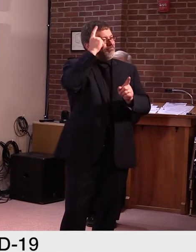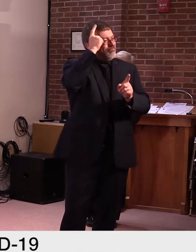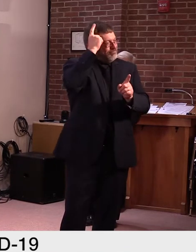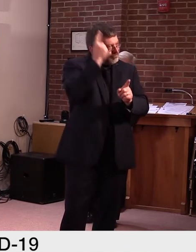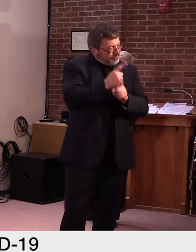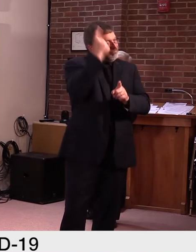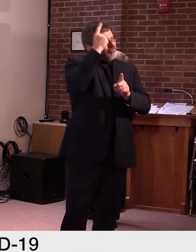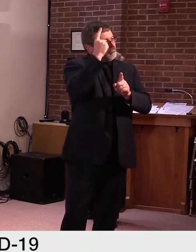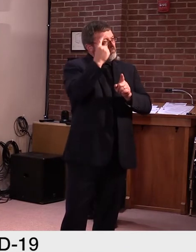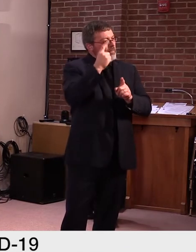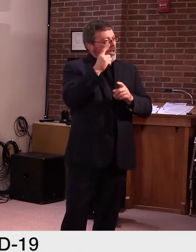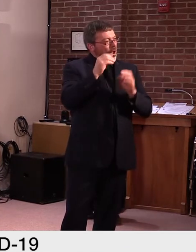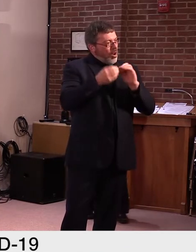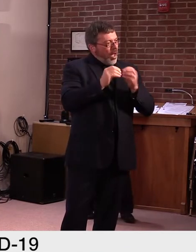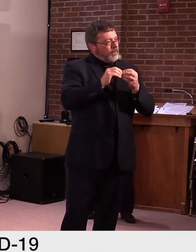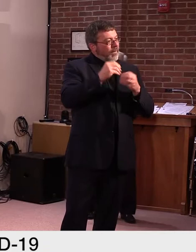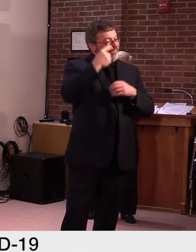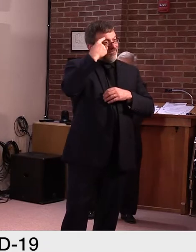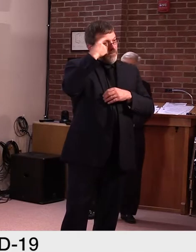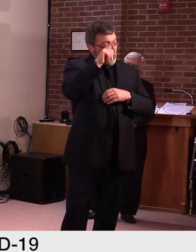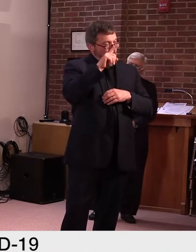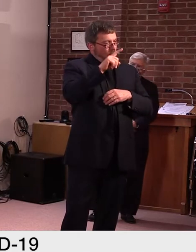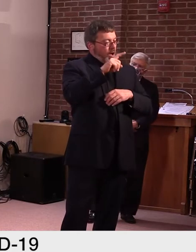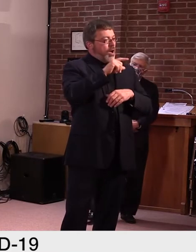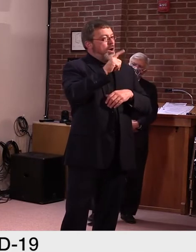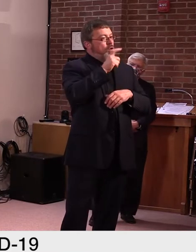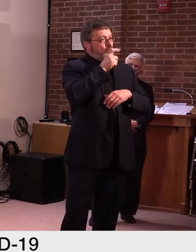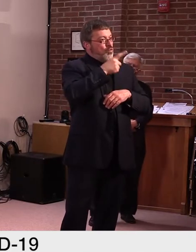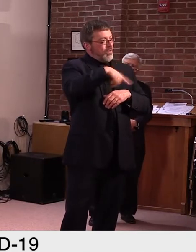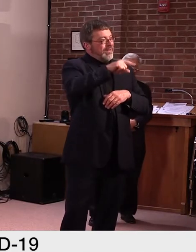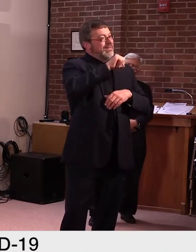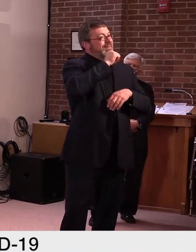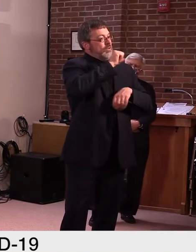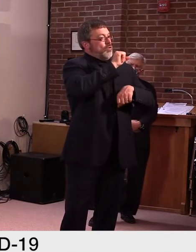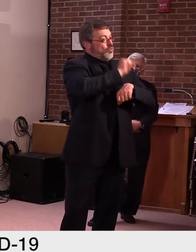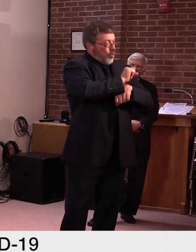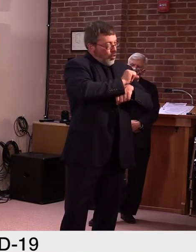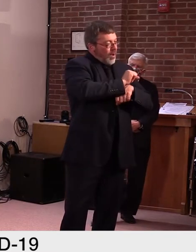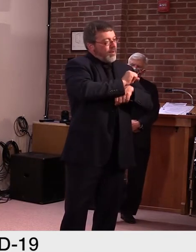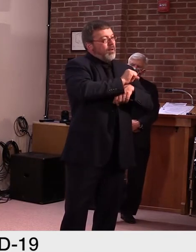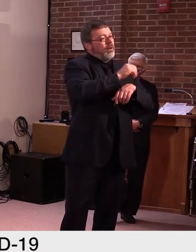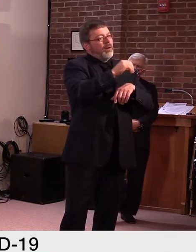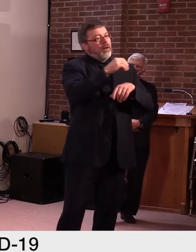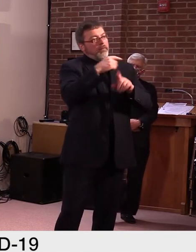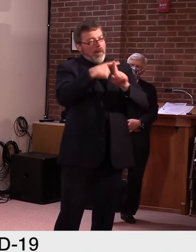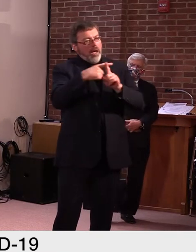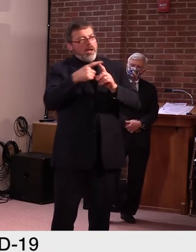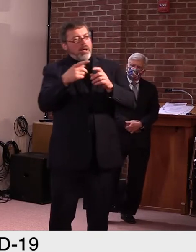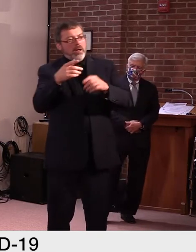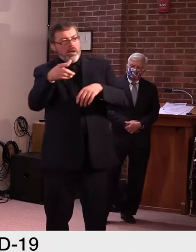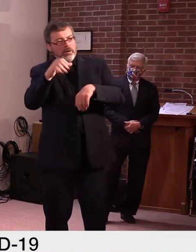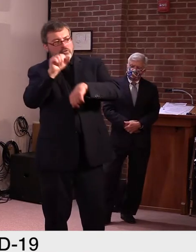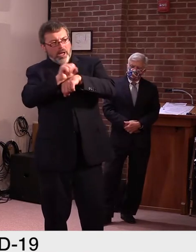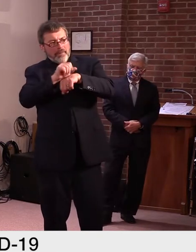uh, total number of employed also? Um, yeah. Commissioner Harrington, do have any thoughts on that?